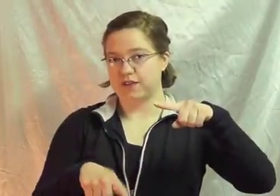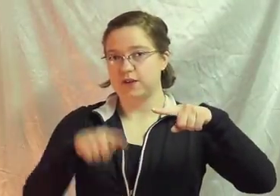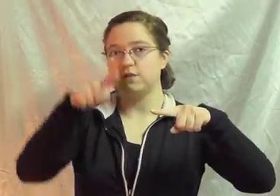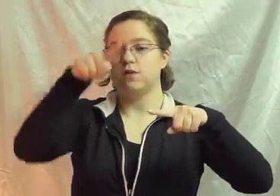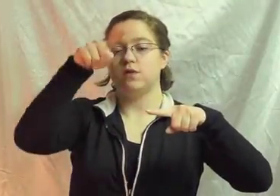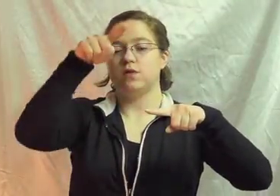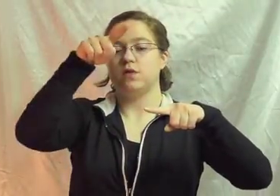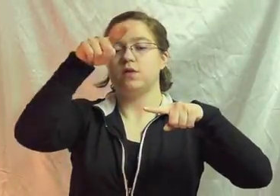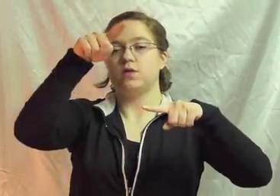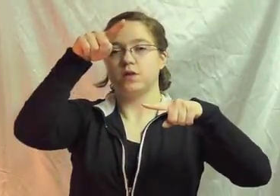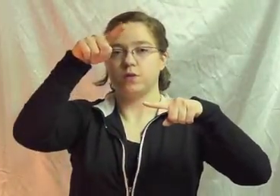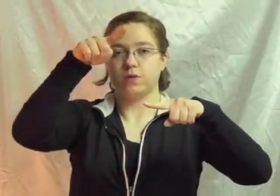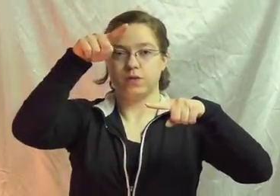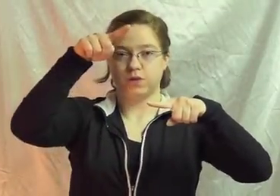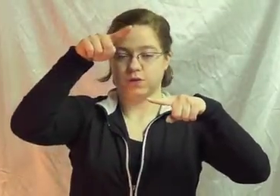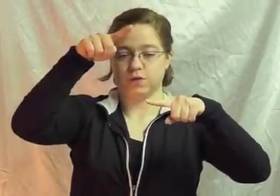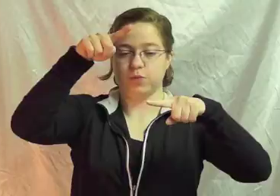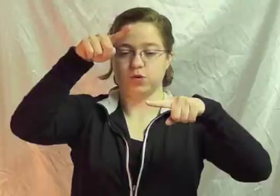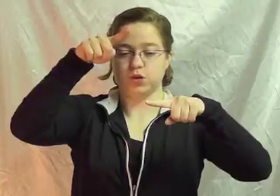it So let me do it in slow motion